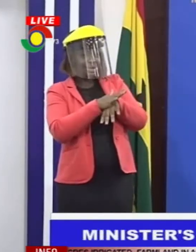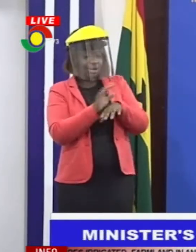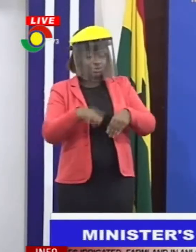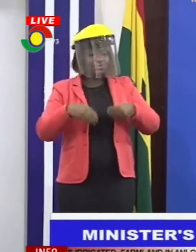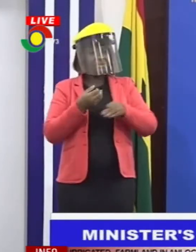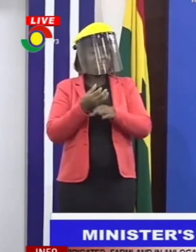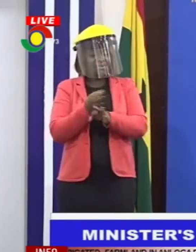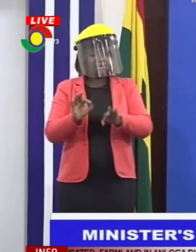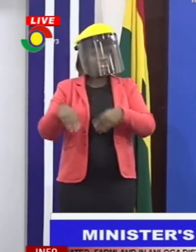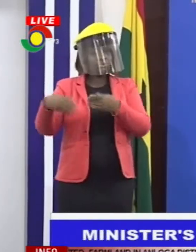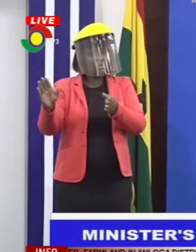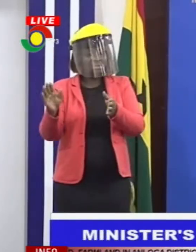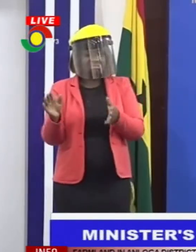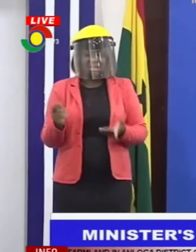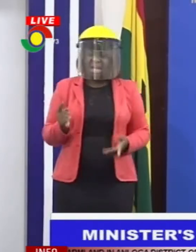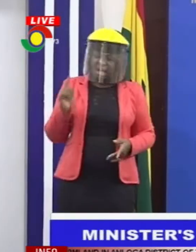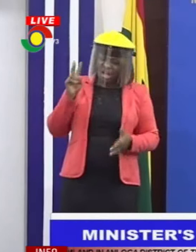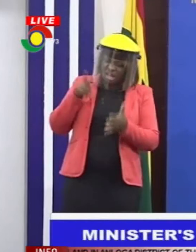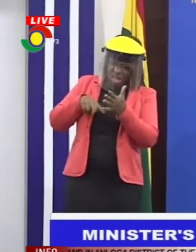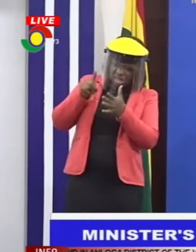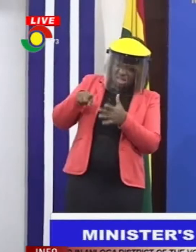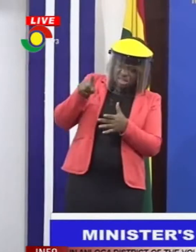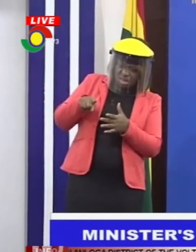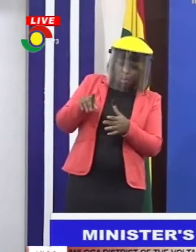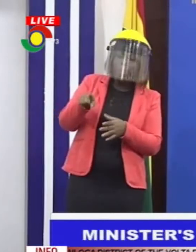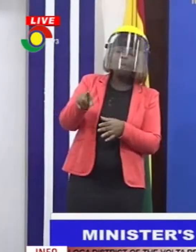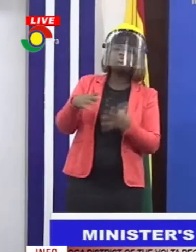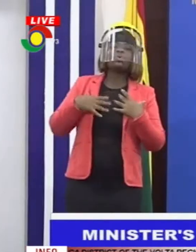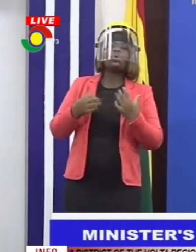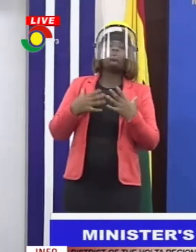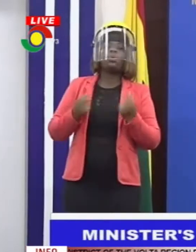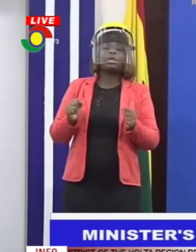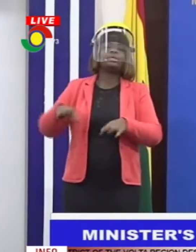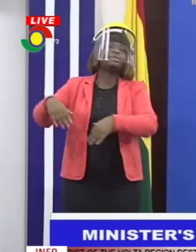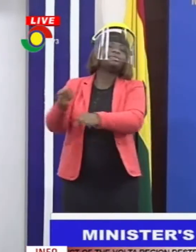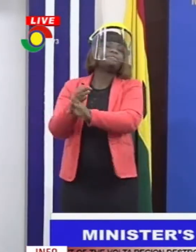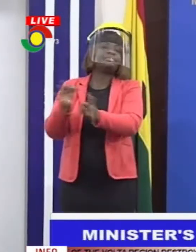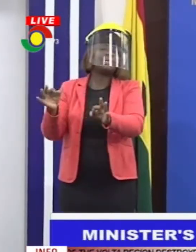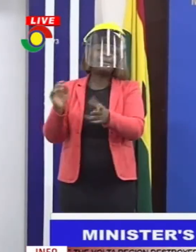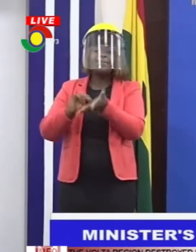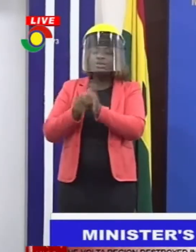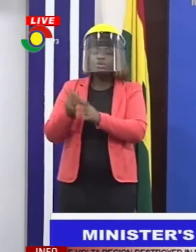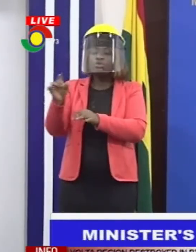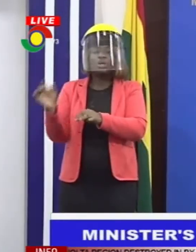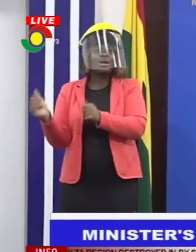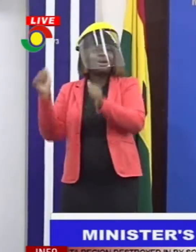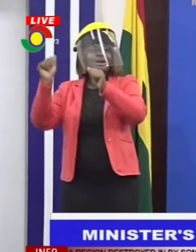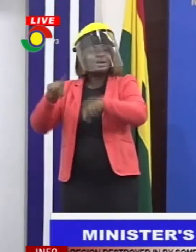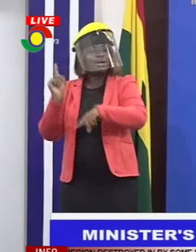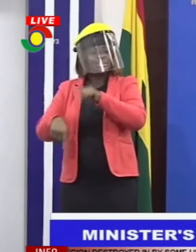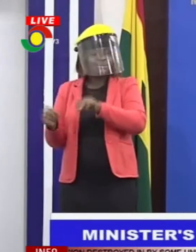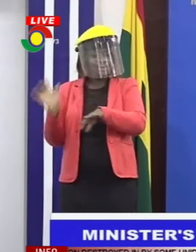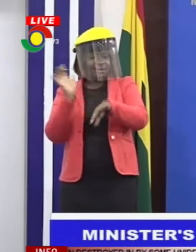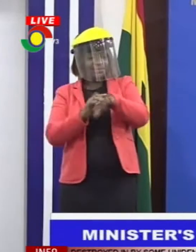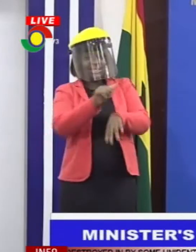discharge you because you are symptom free. And the explanation also shows that you are not going to be infectious and we know that